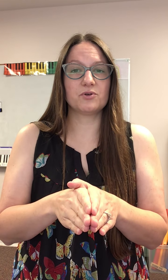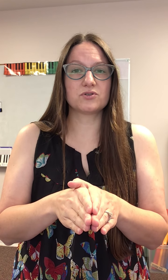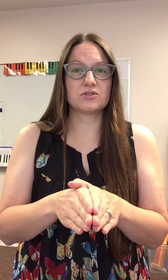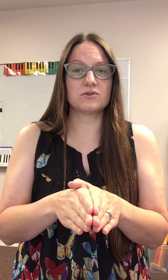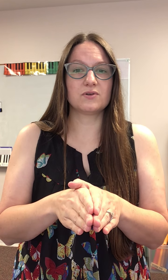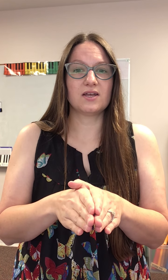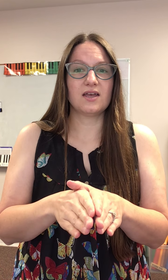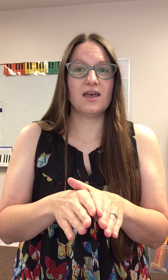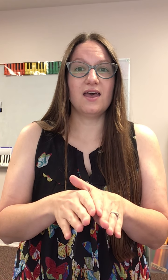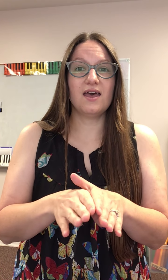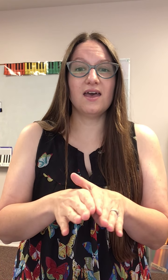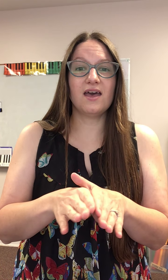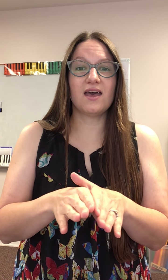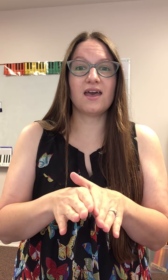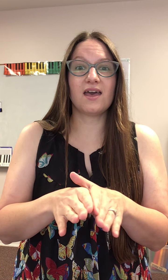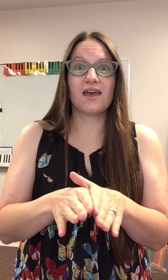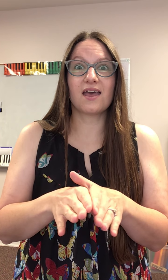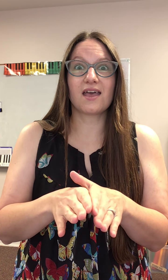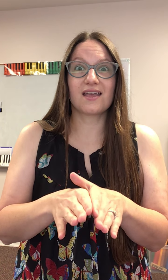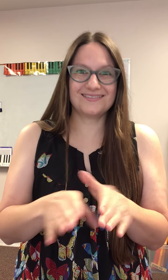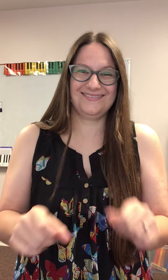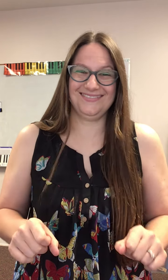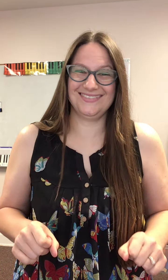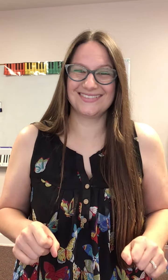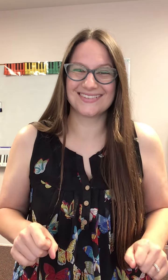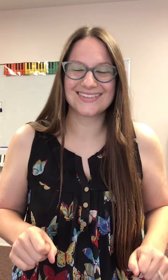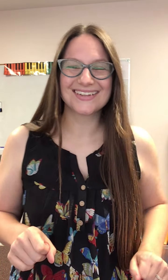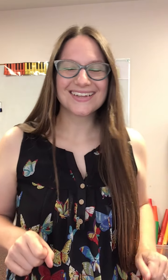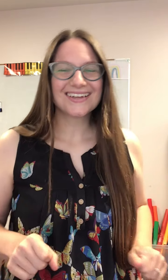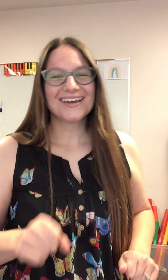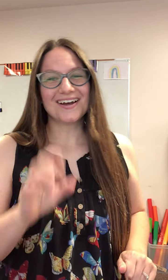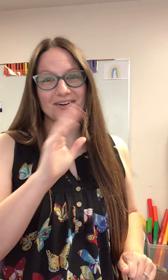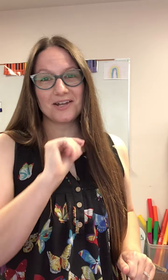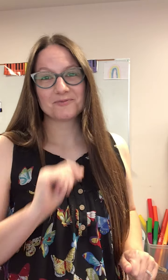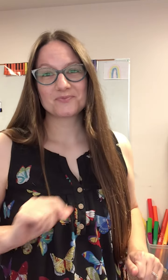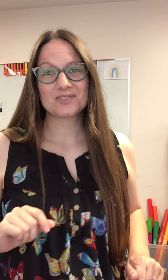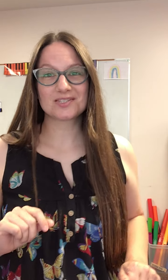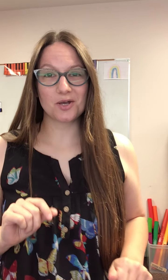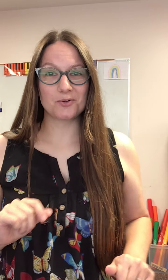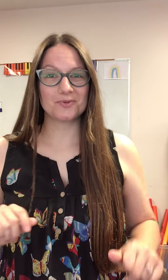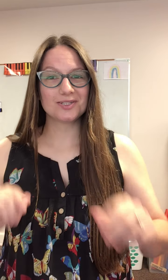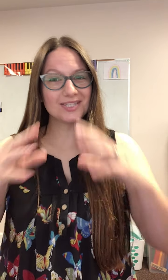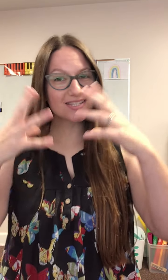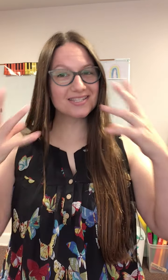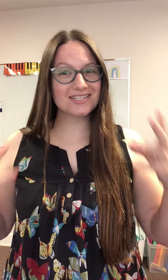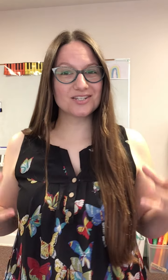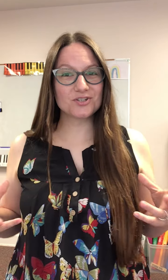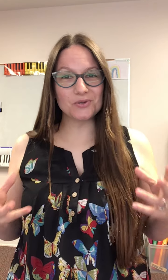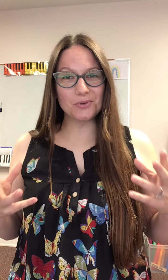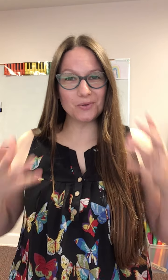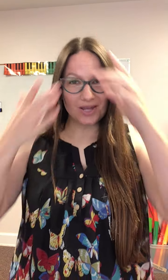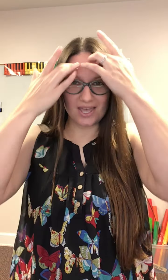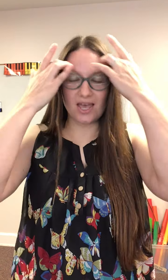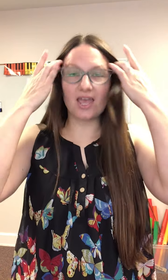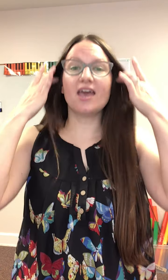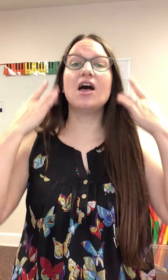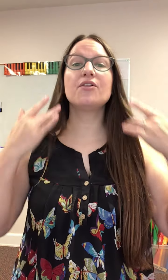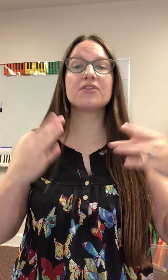opposed to eh all right so let's listen to a healthy